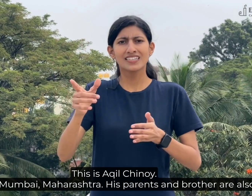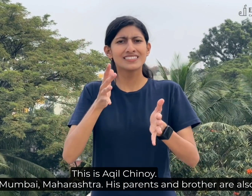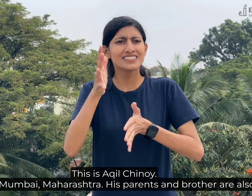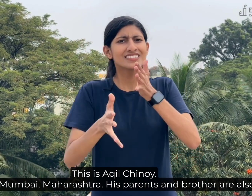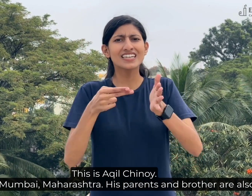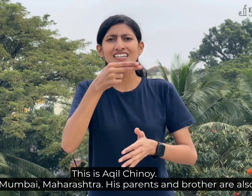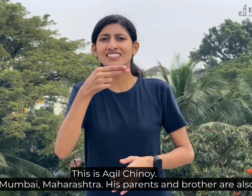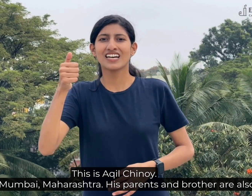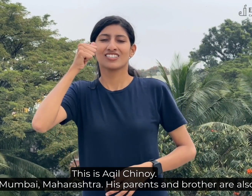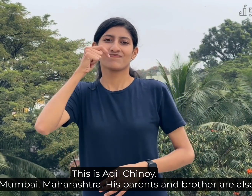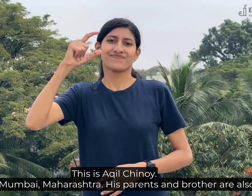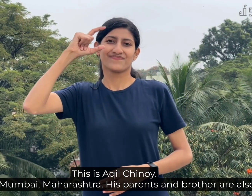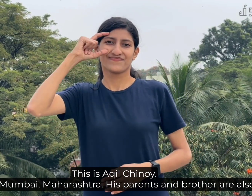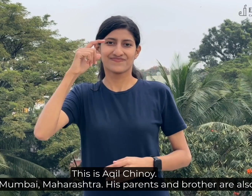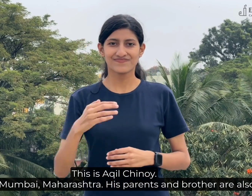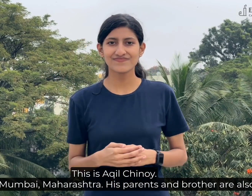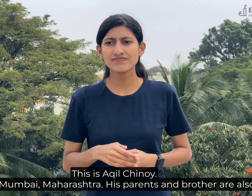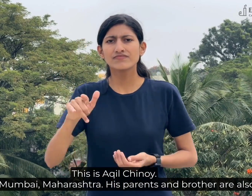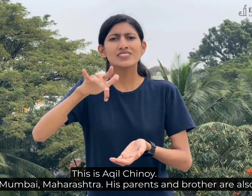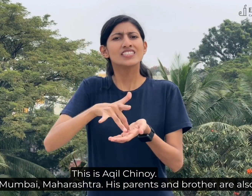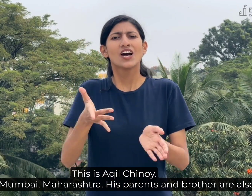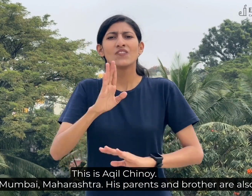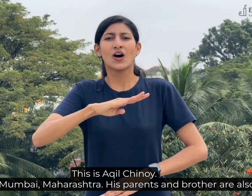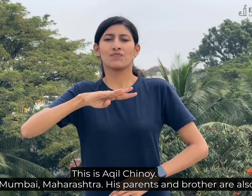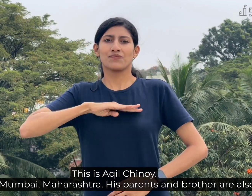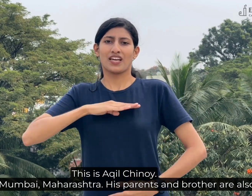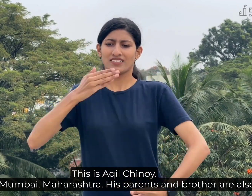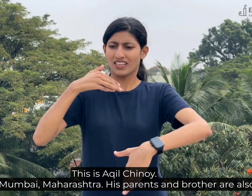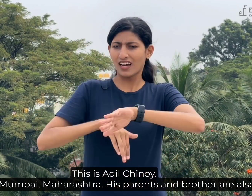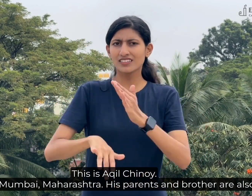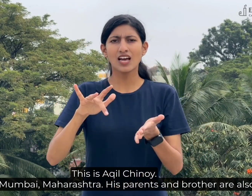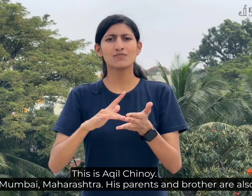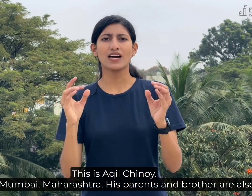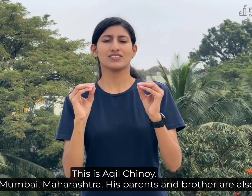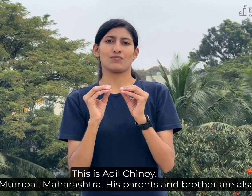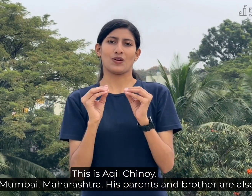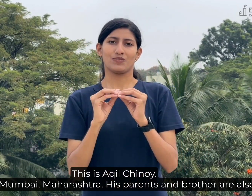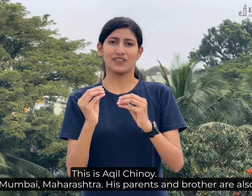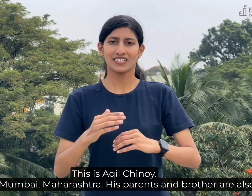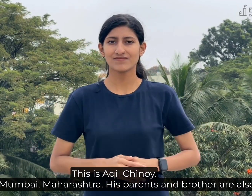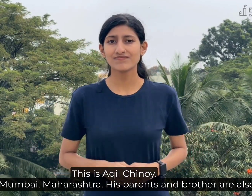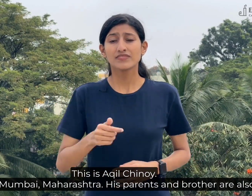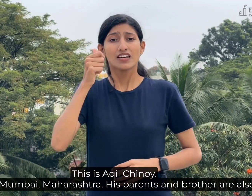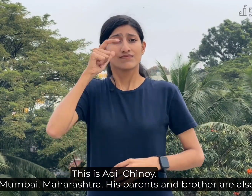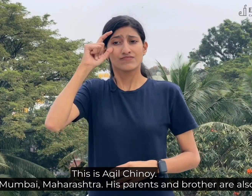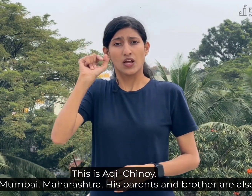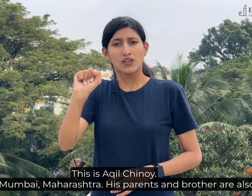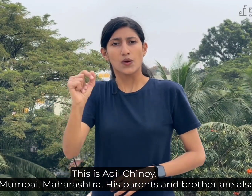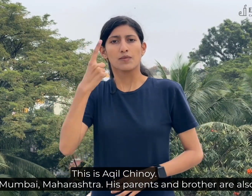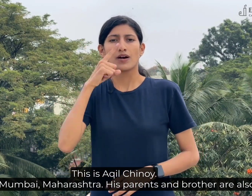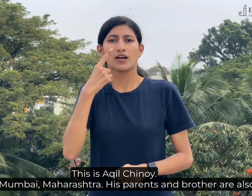This is Akhil Chenoy. He is from Mumbai, Maharashtra. His parents and brother are also deaf.